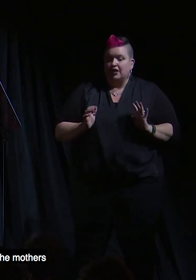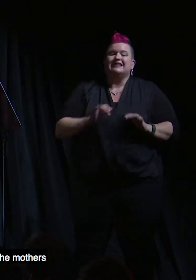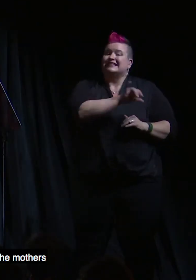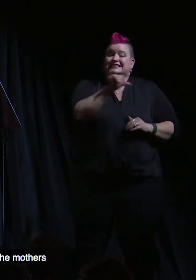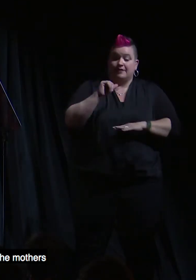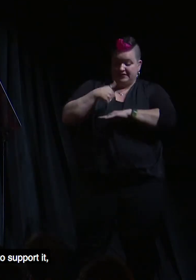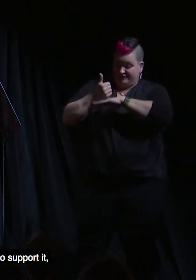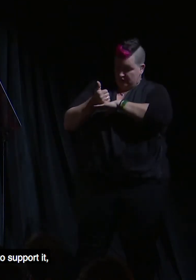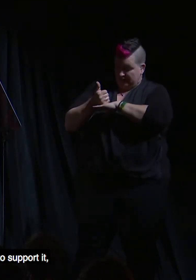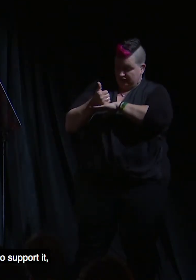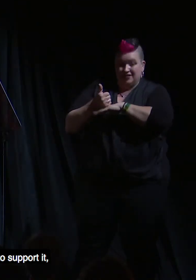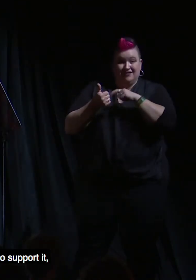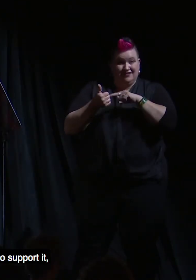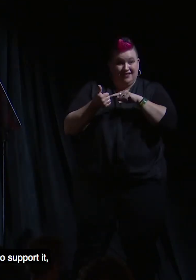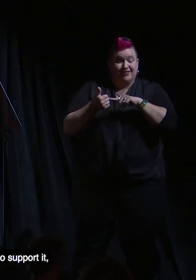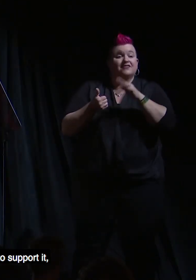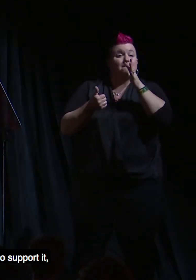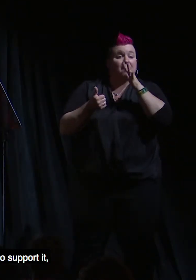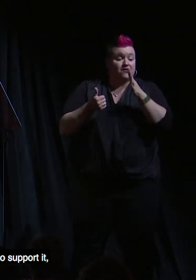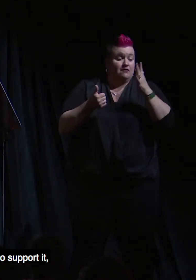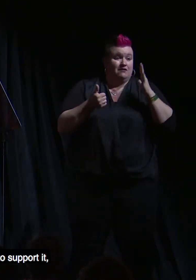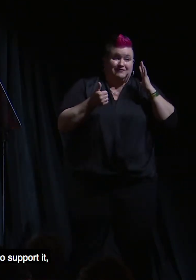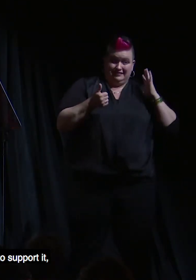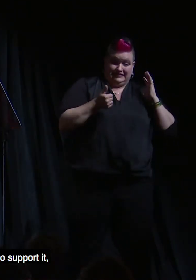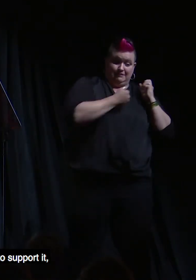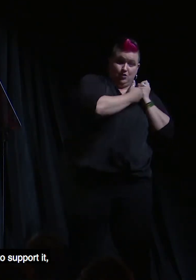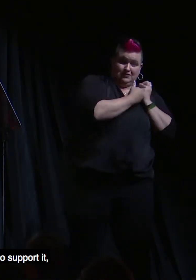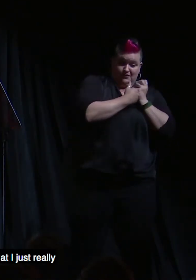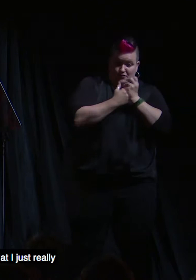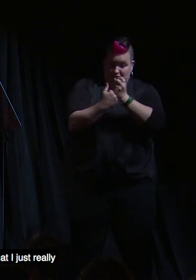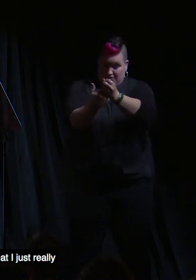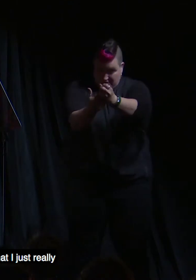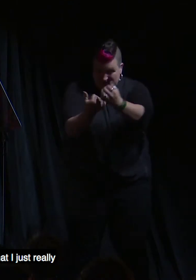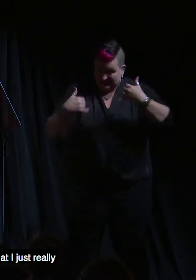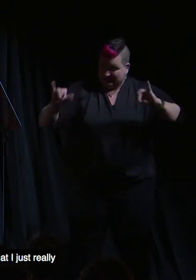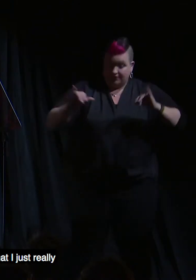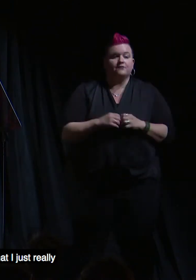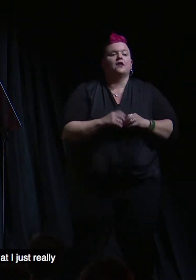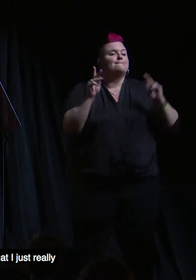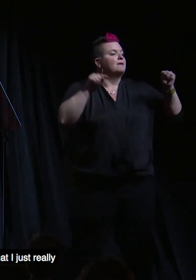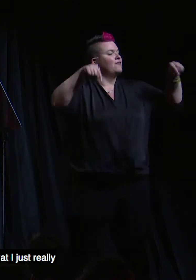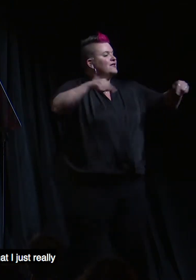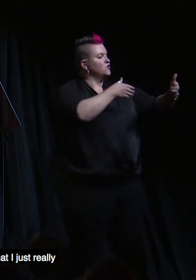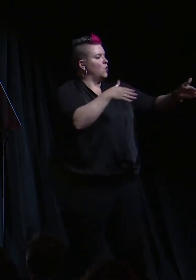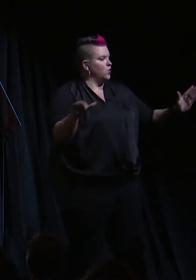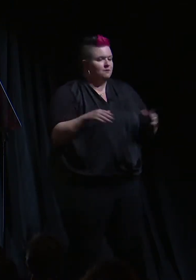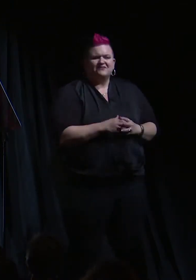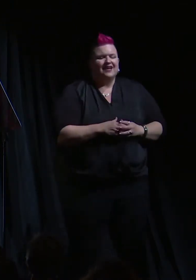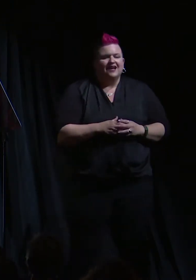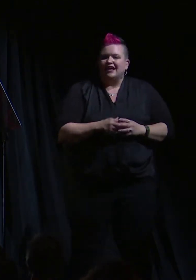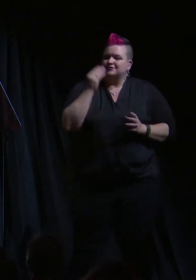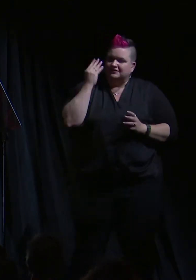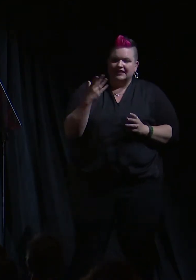foundation and the mothers who have supported it and continue to support it, there are people in this room tonight that I just